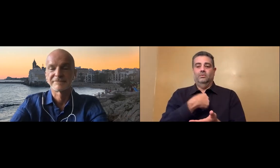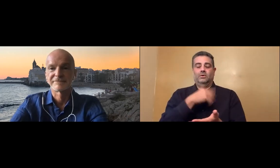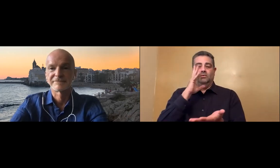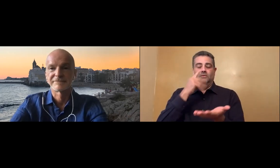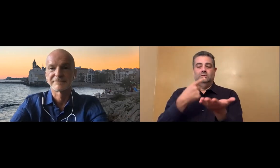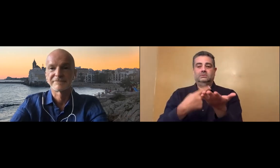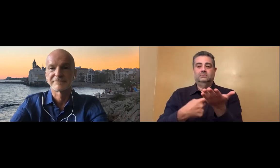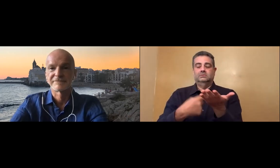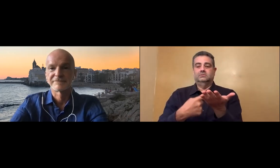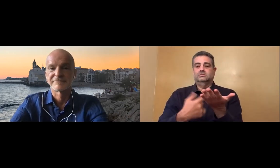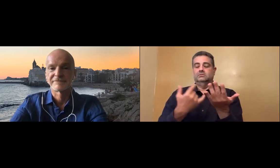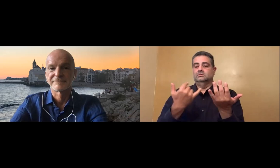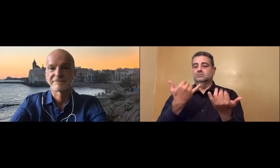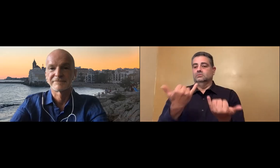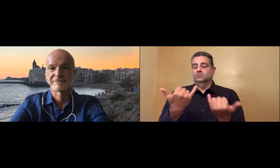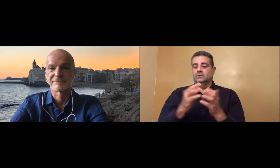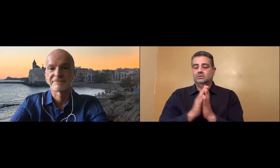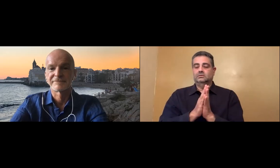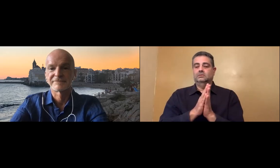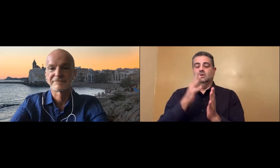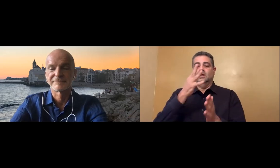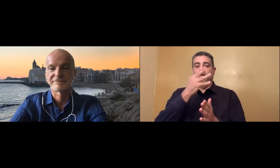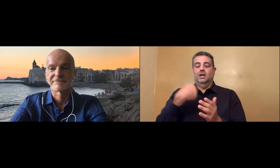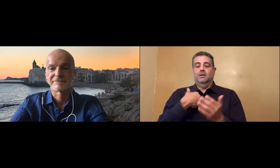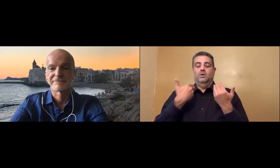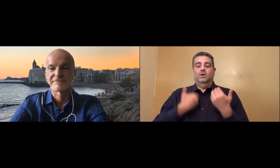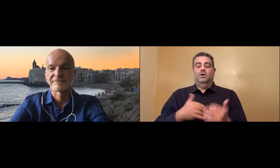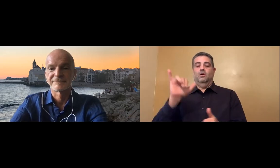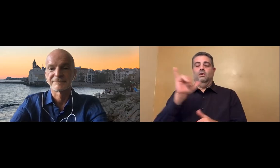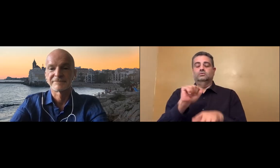We distribute the software that we'll be talking about today.